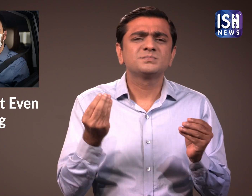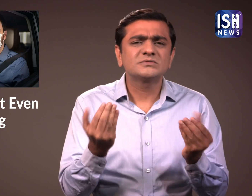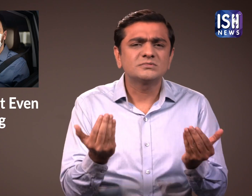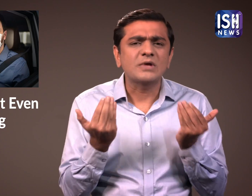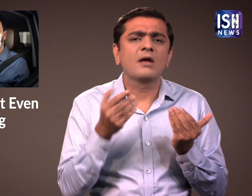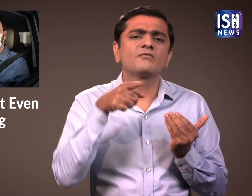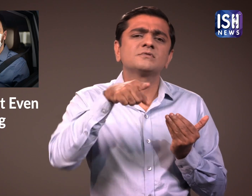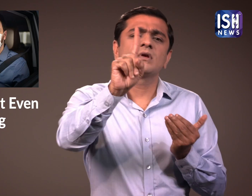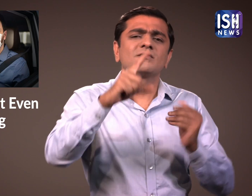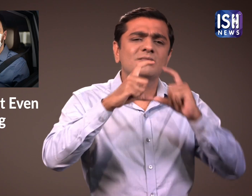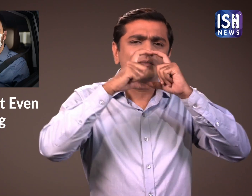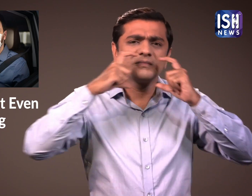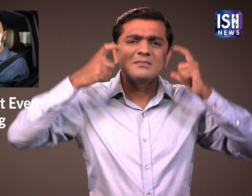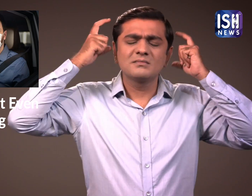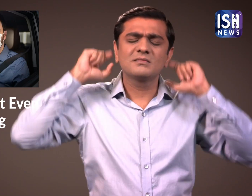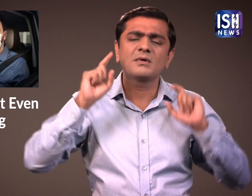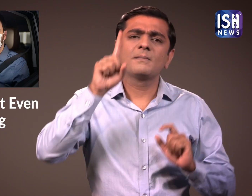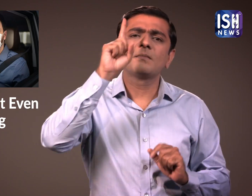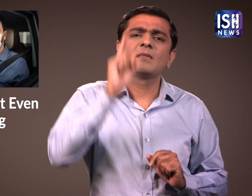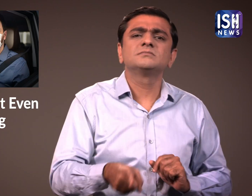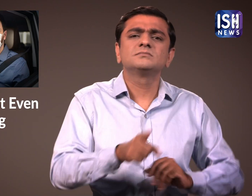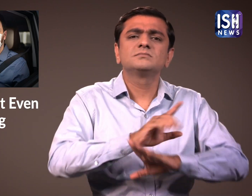This is why it is best to wear a mask.